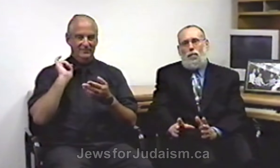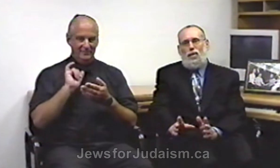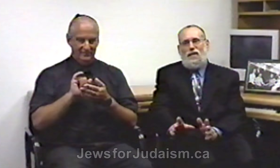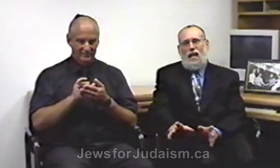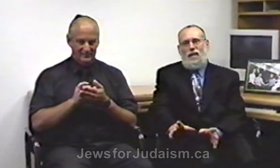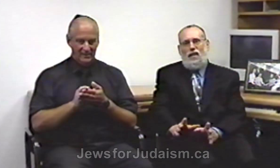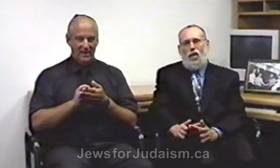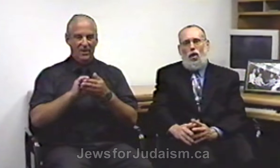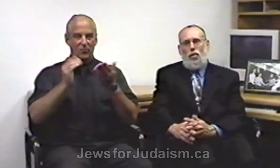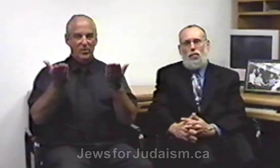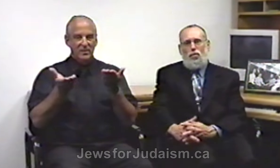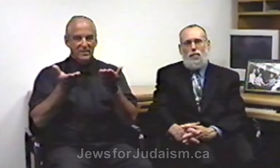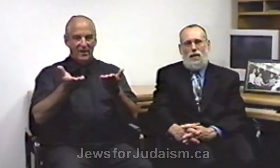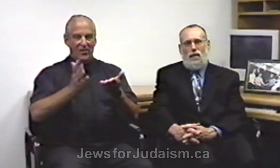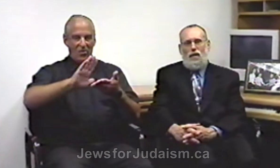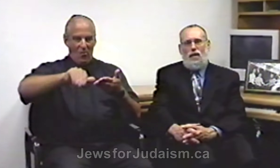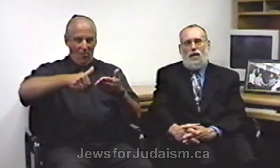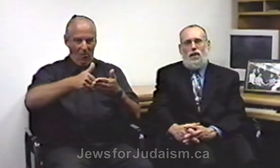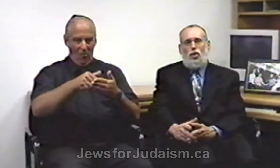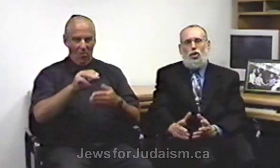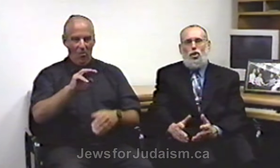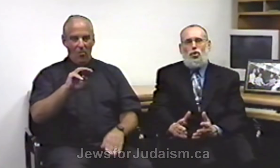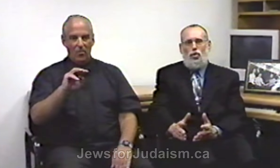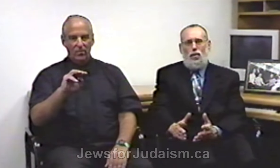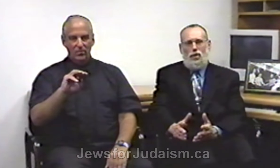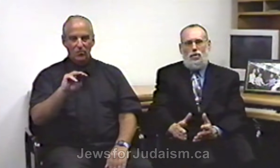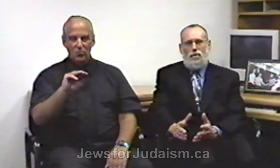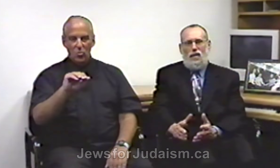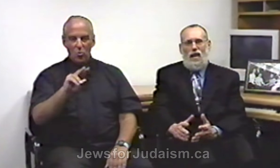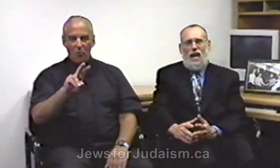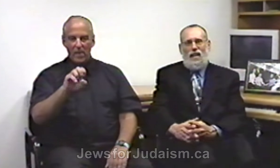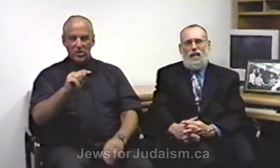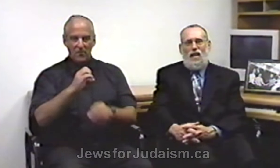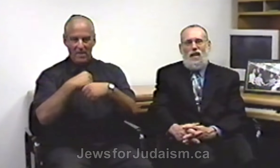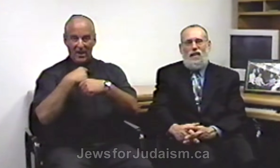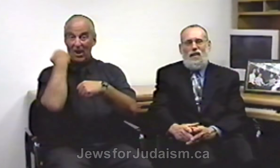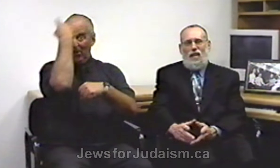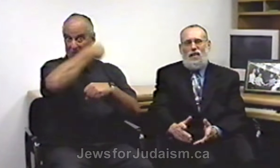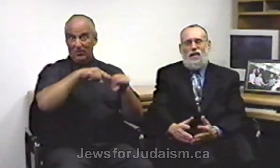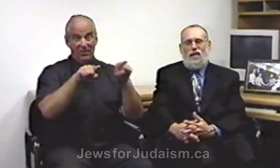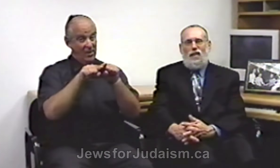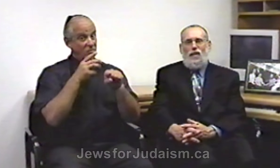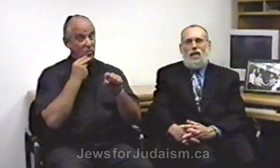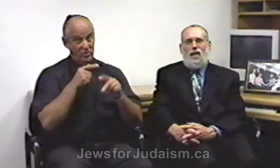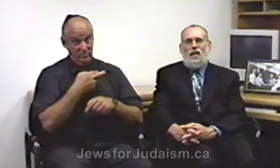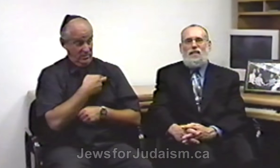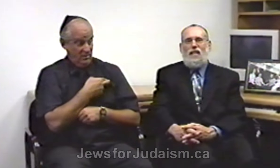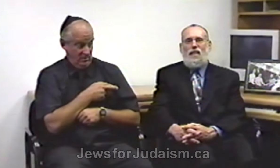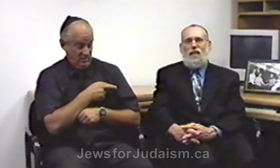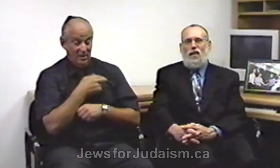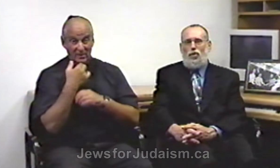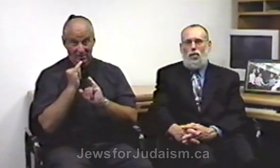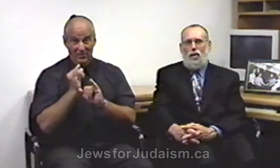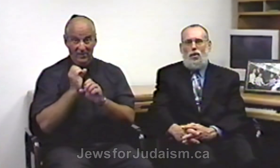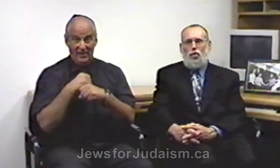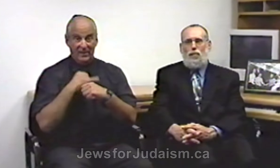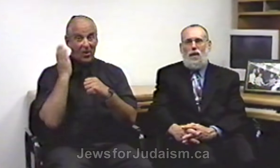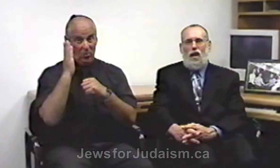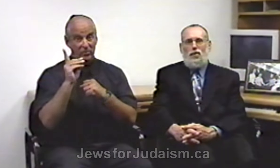presenting their whole movement to look Jewish, and the extent that they'll do it goes beyond